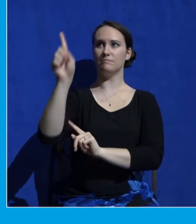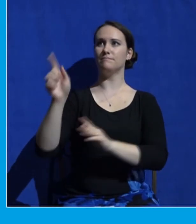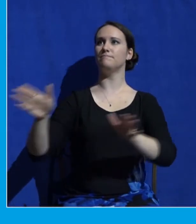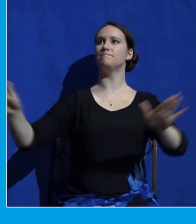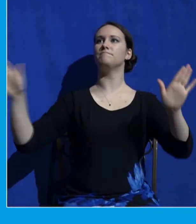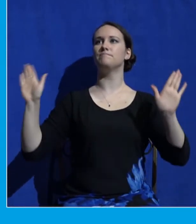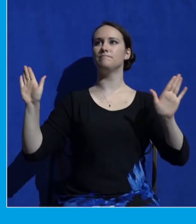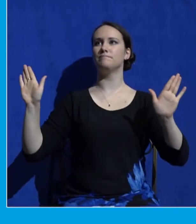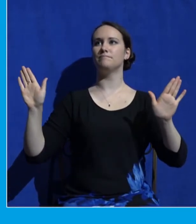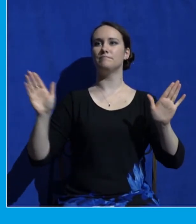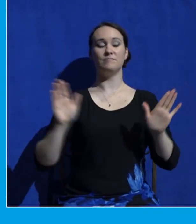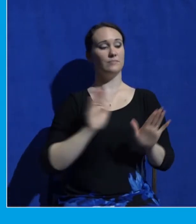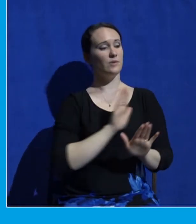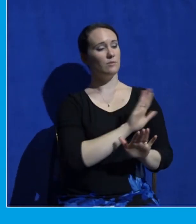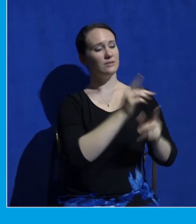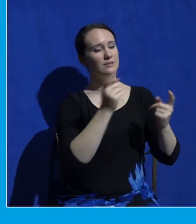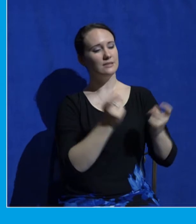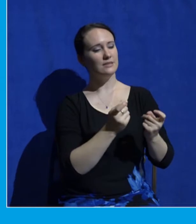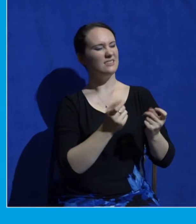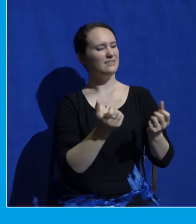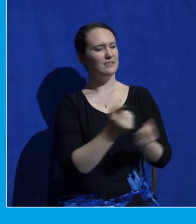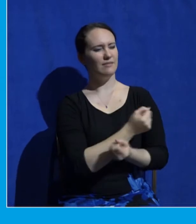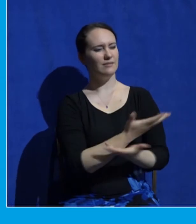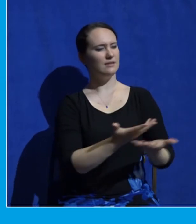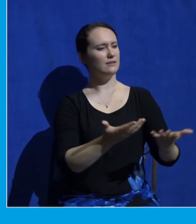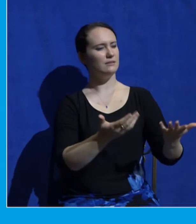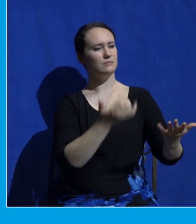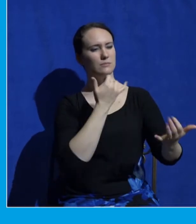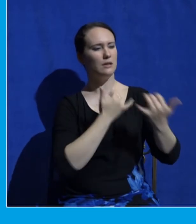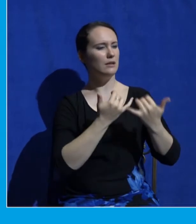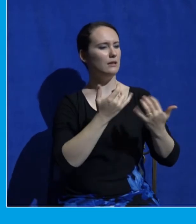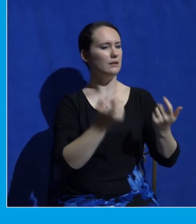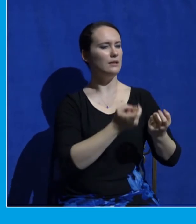sin. On the mountain of the Lord it will be provided.